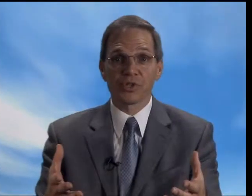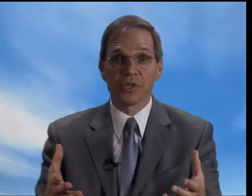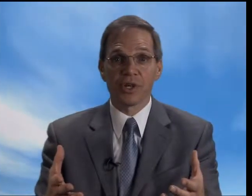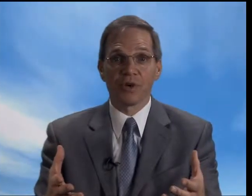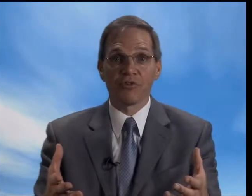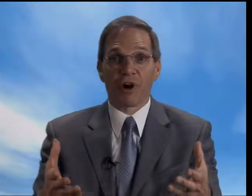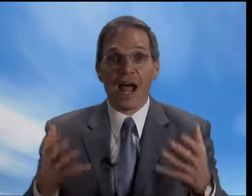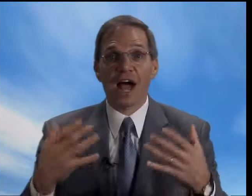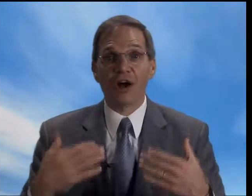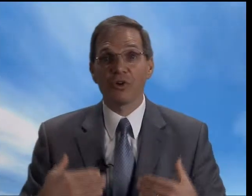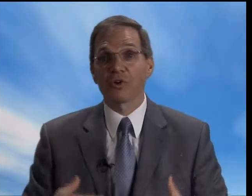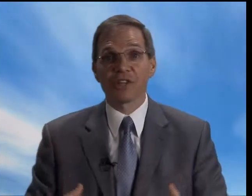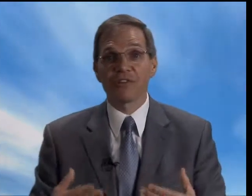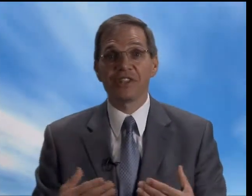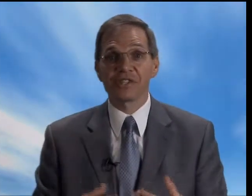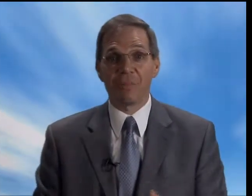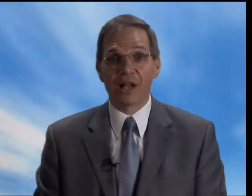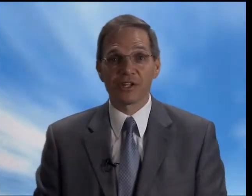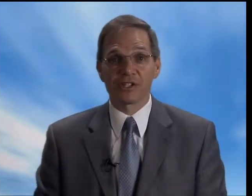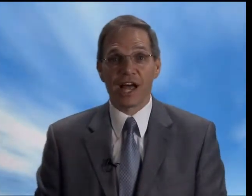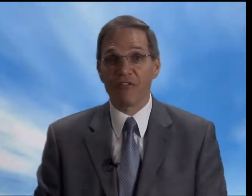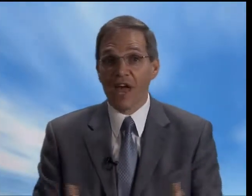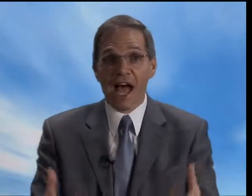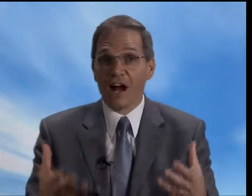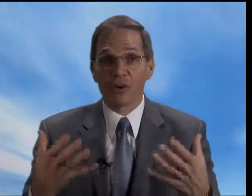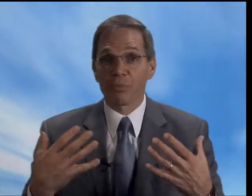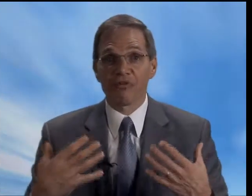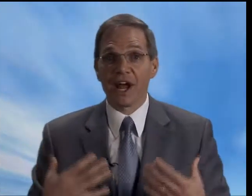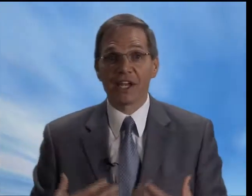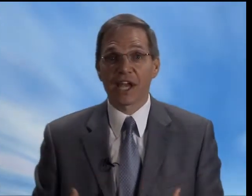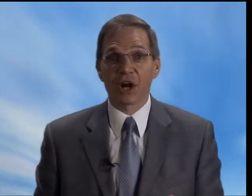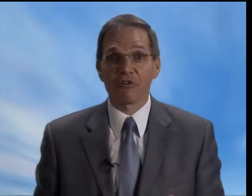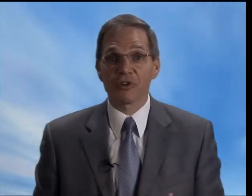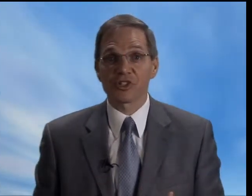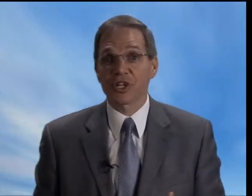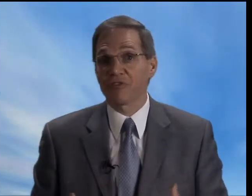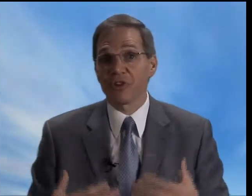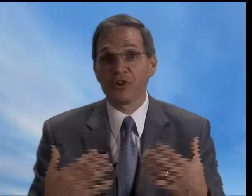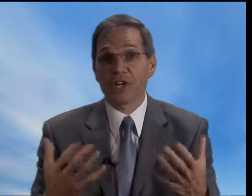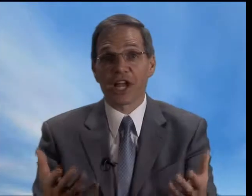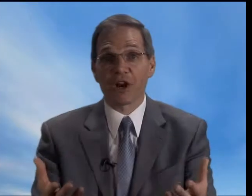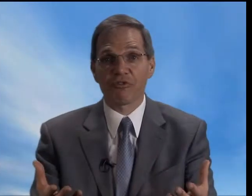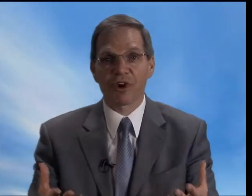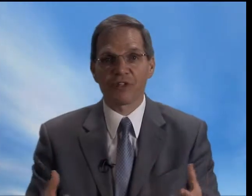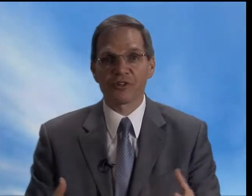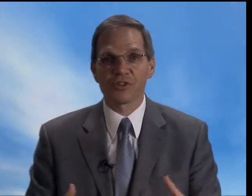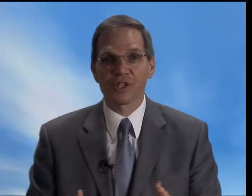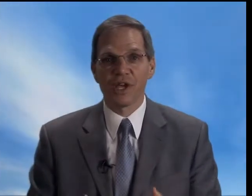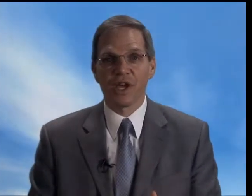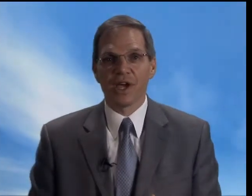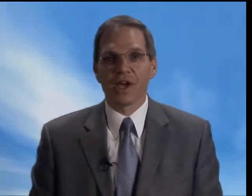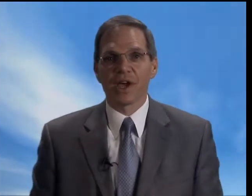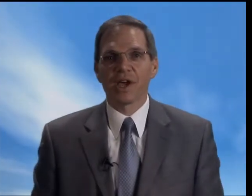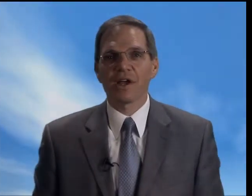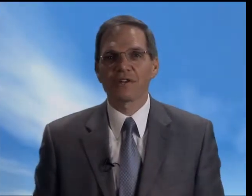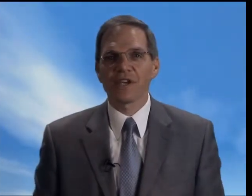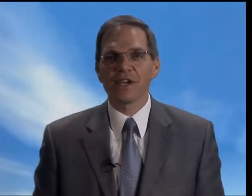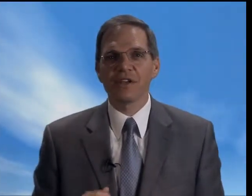for how you're living this balanced life. How you're providing care for yourself that you can care for others. And taking